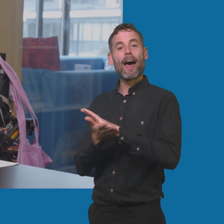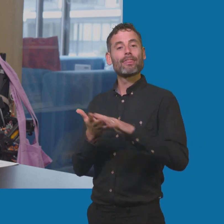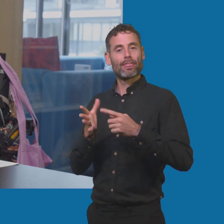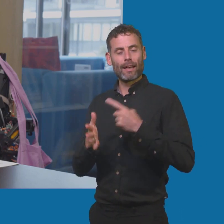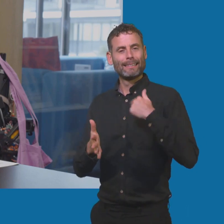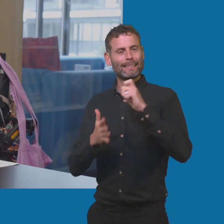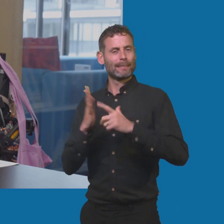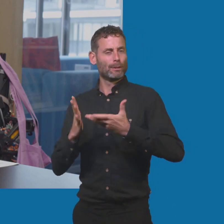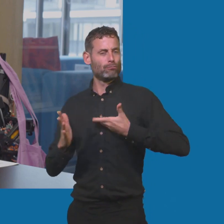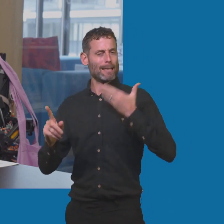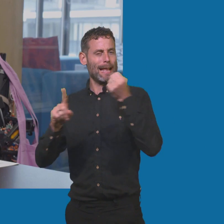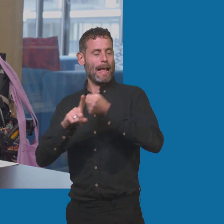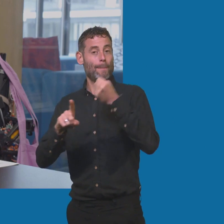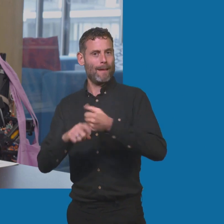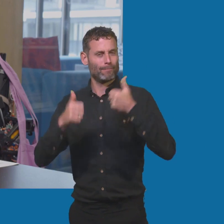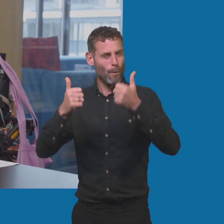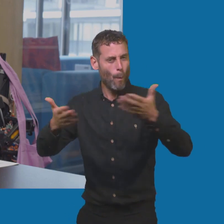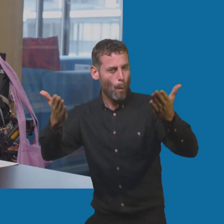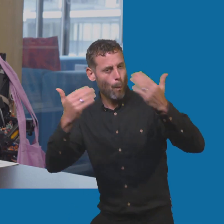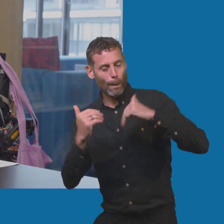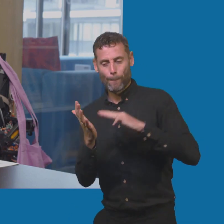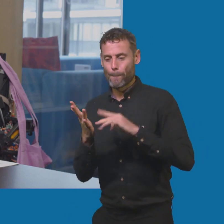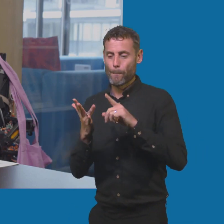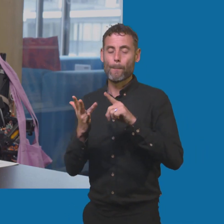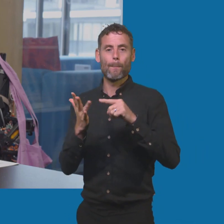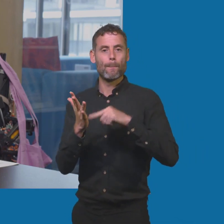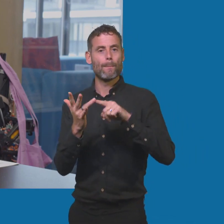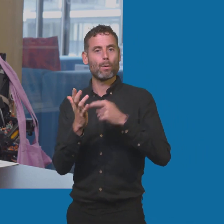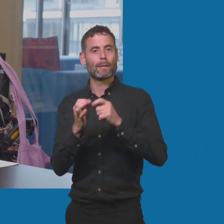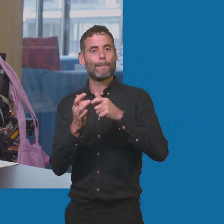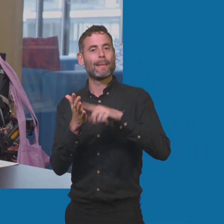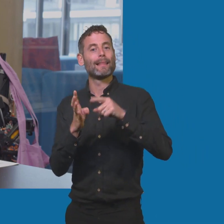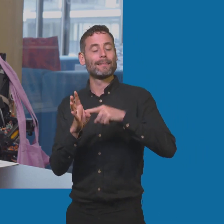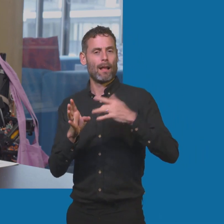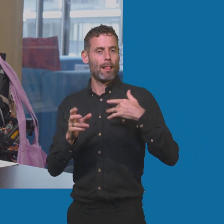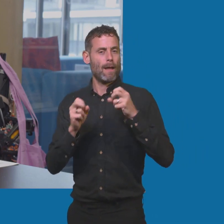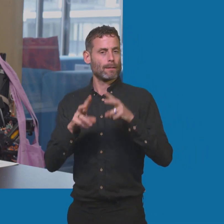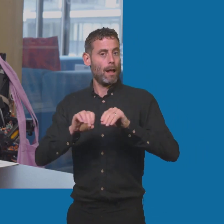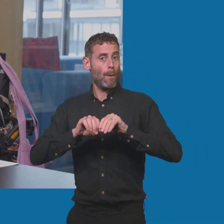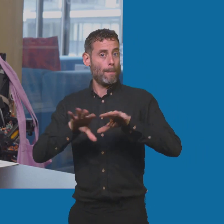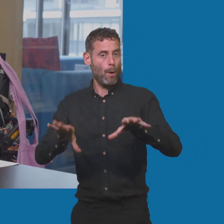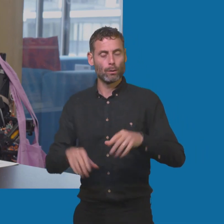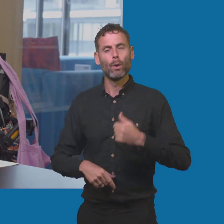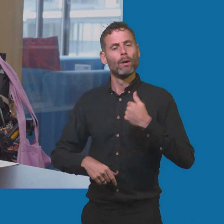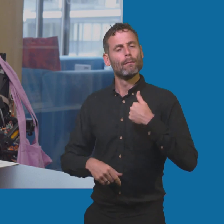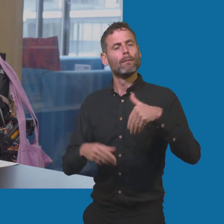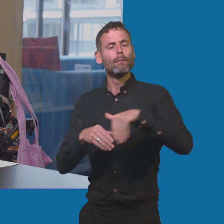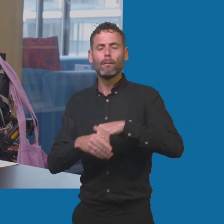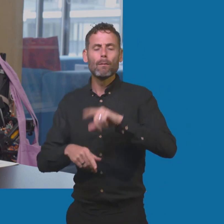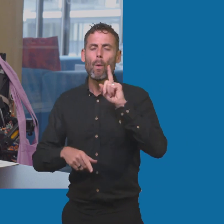very warm welcome to the Motability Lifestyle Pod. In this podcast, we invite our friends from the disability community into the studio